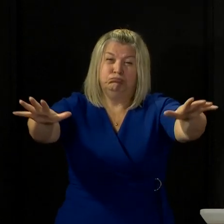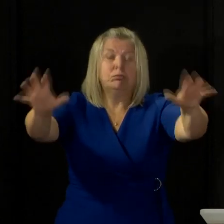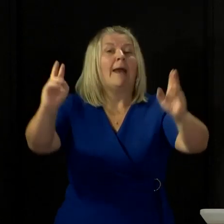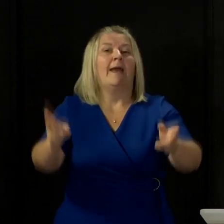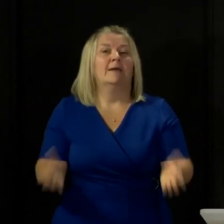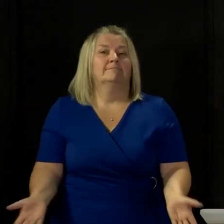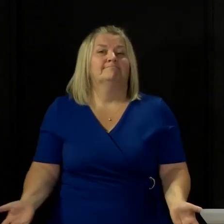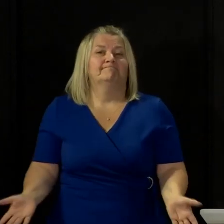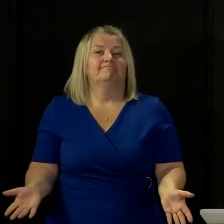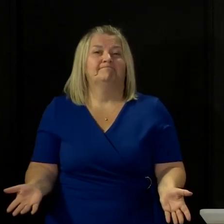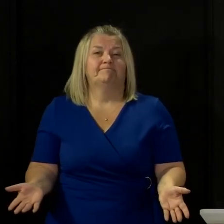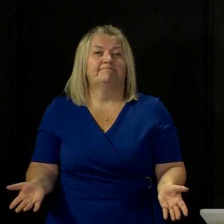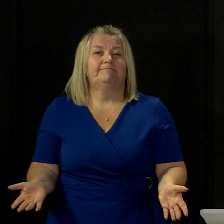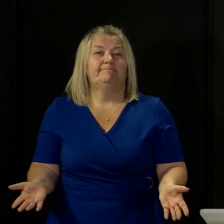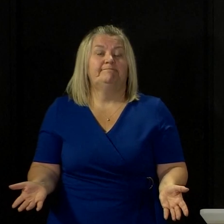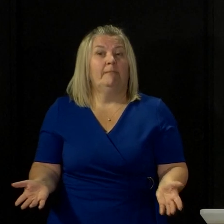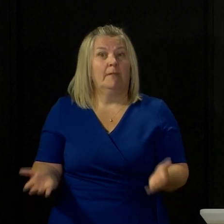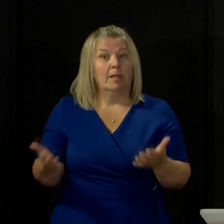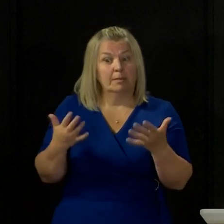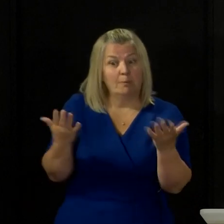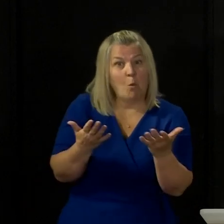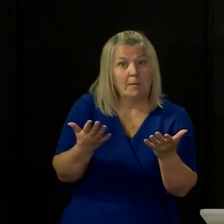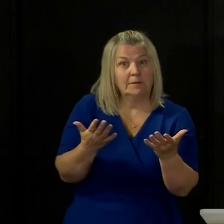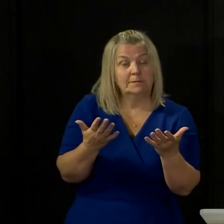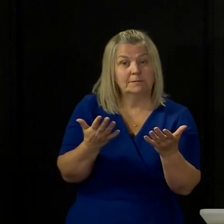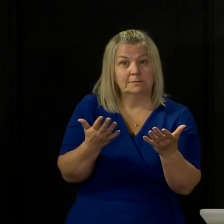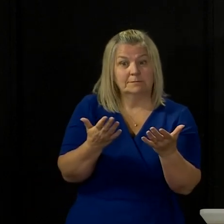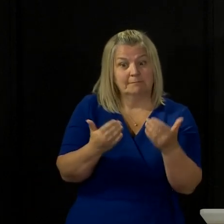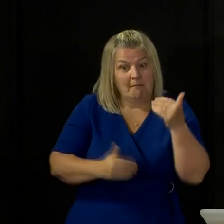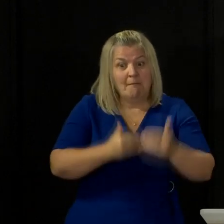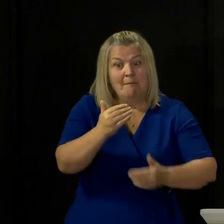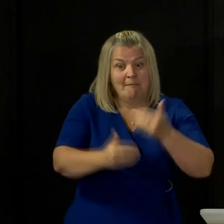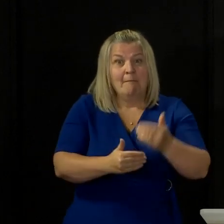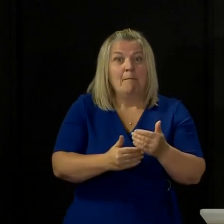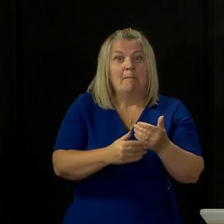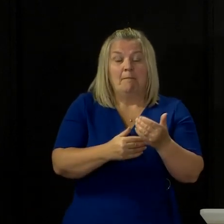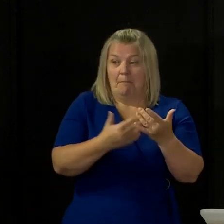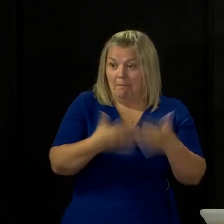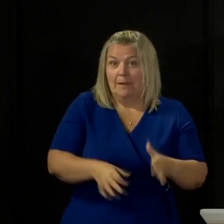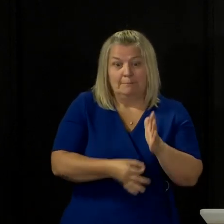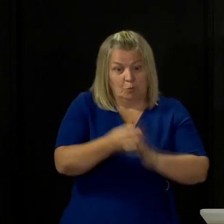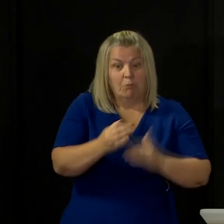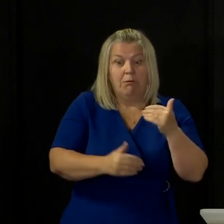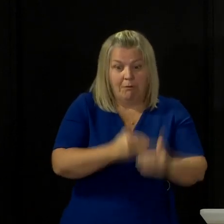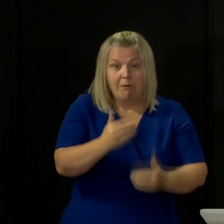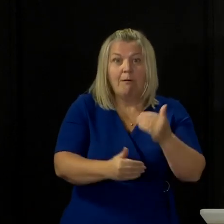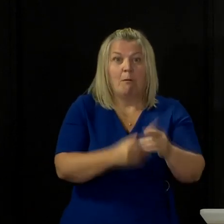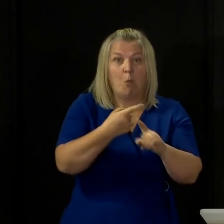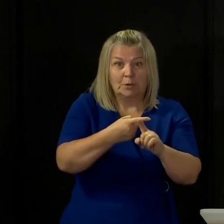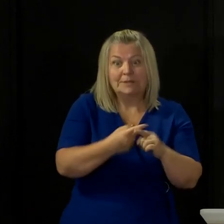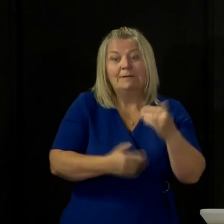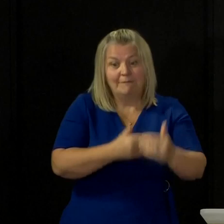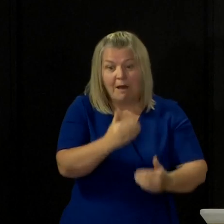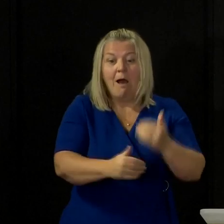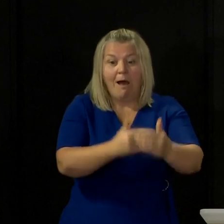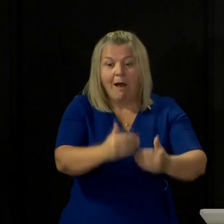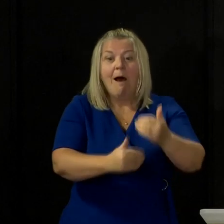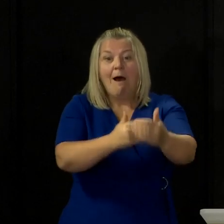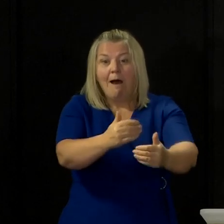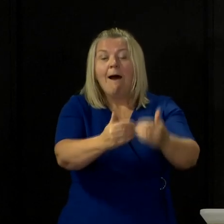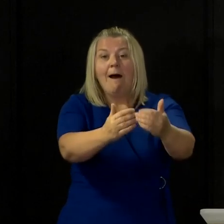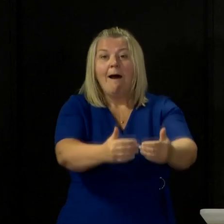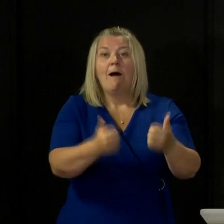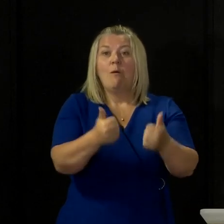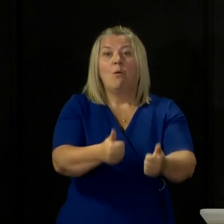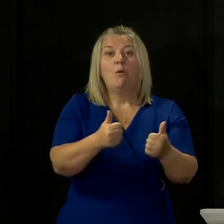are going firmly in one direction, and that is forwards. And as long as that continues, then I hope over the next few weeks we will have lots more